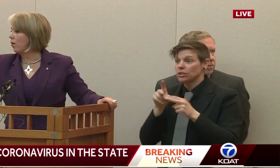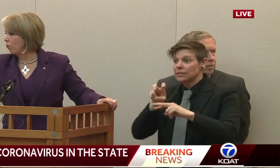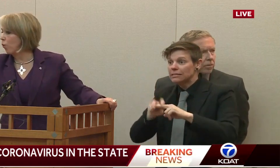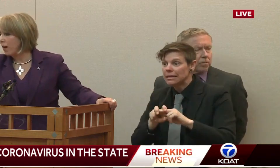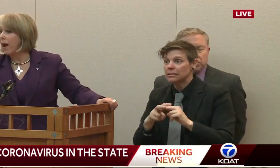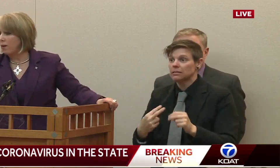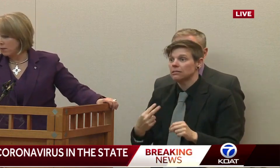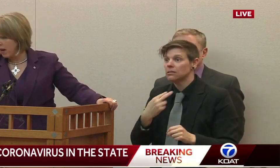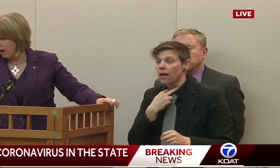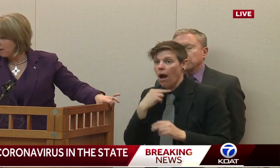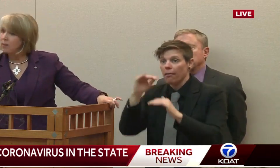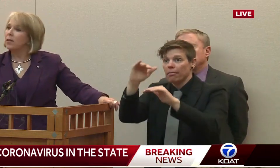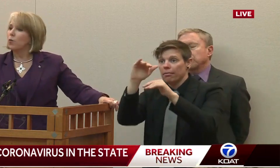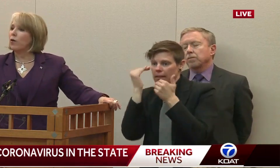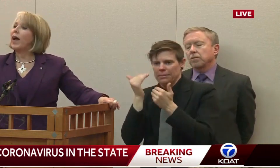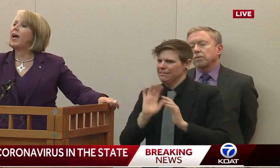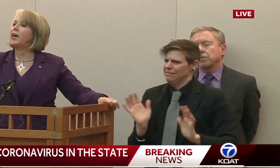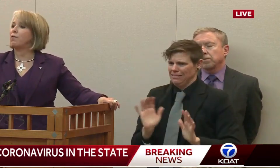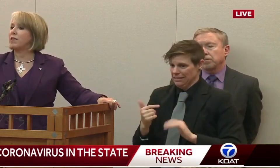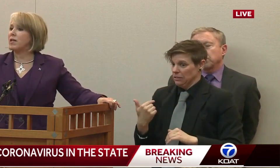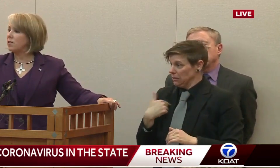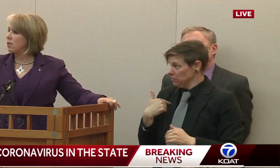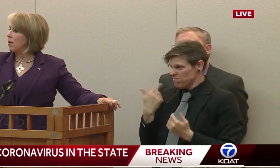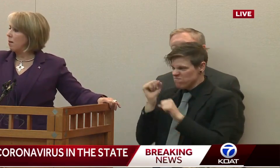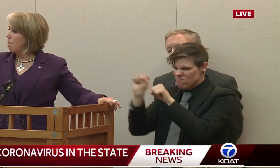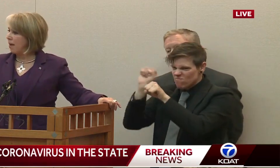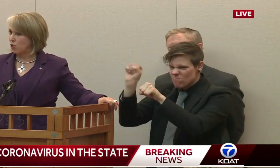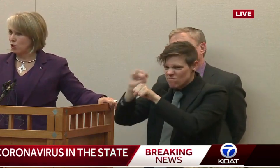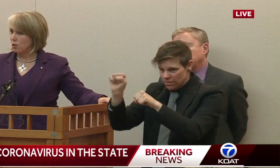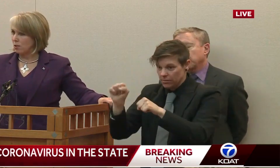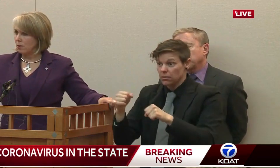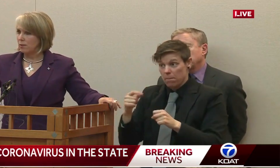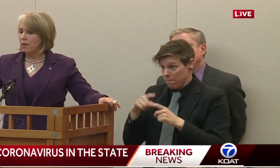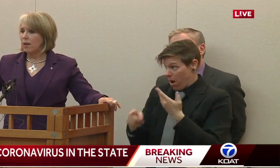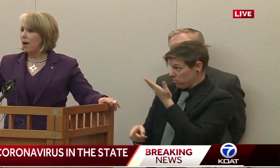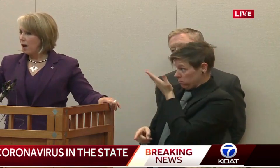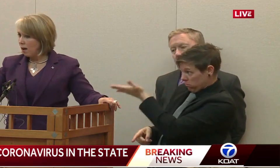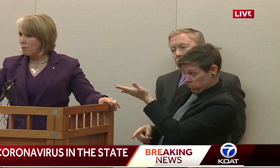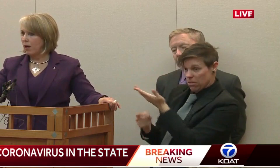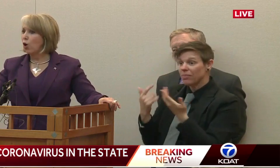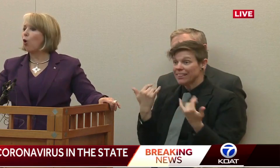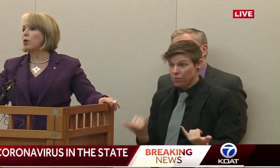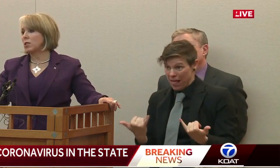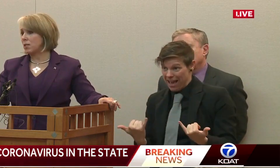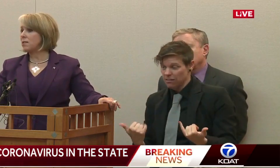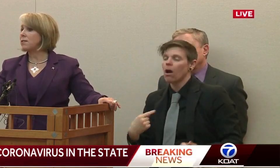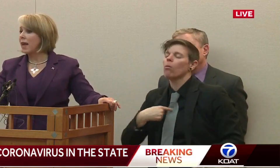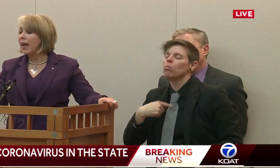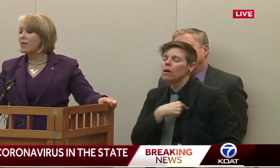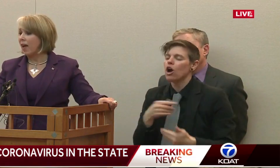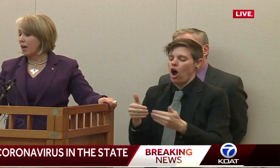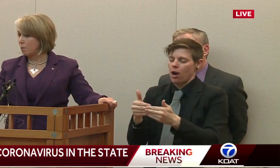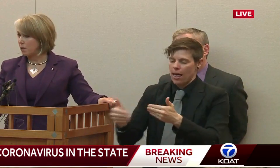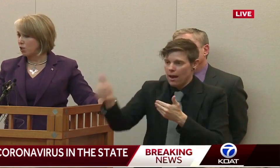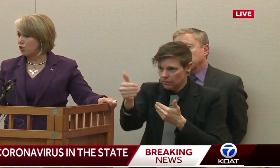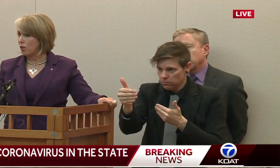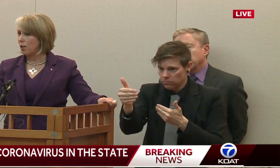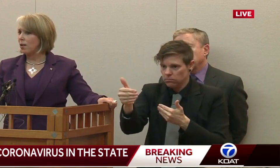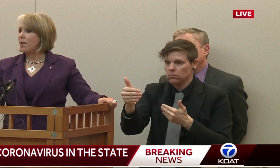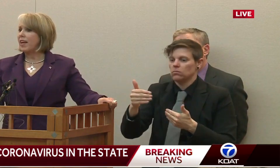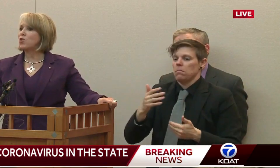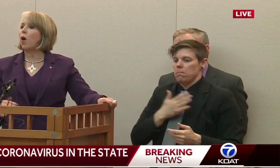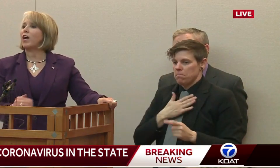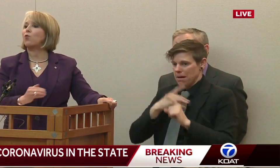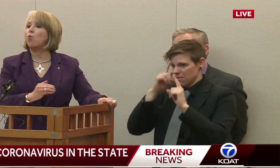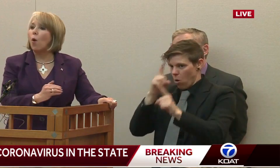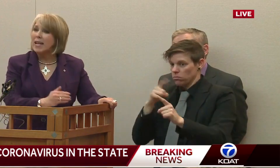now, today, we're ahead of these measures. My goal is to stay in that position.